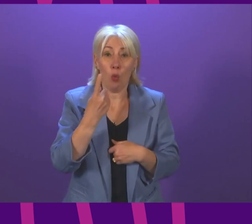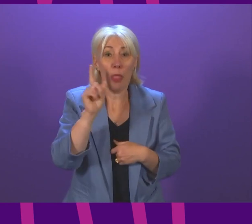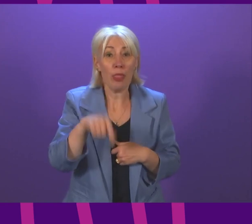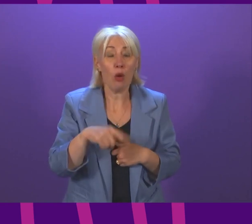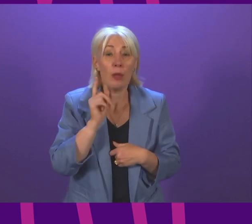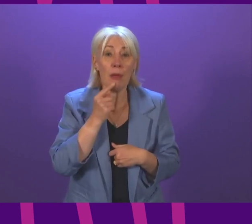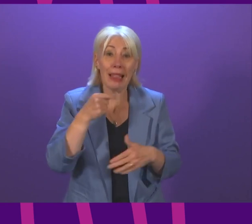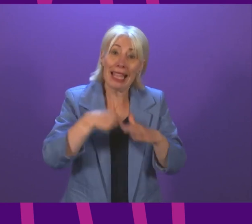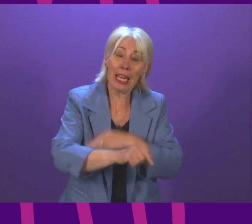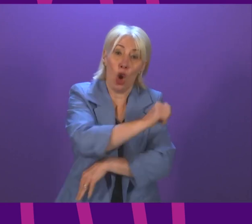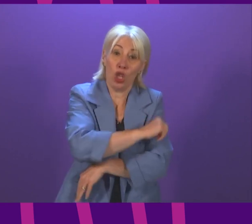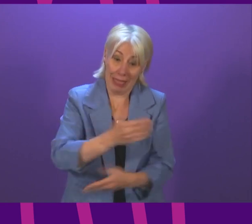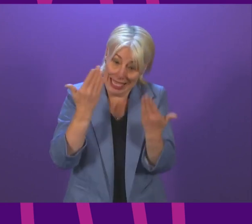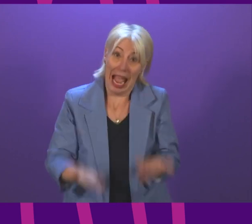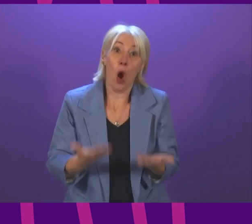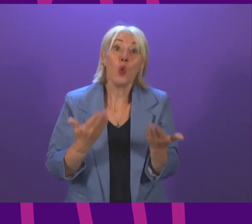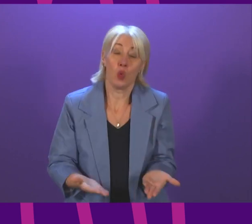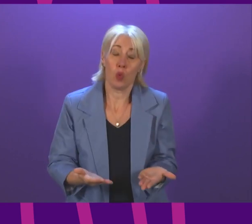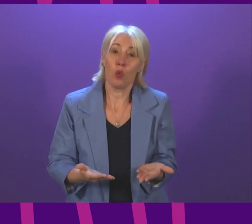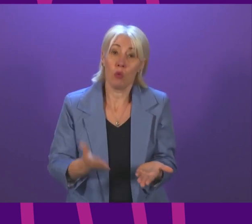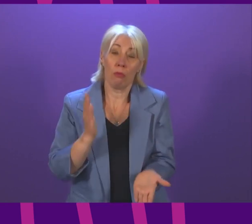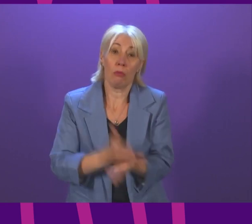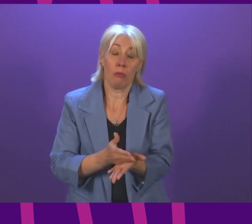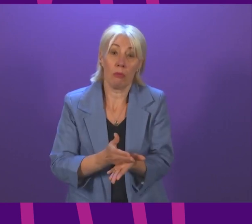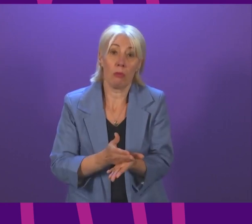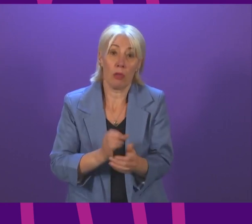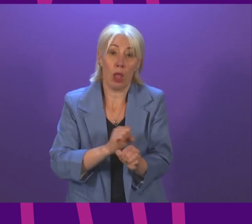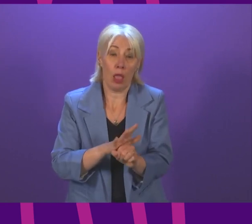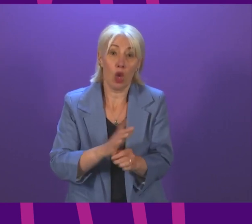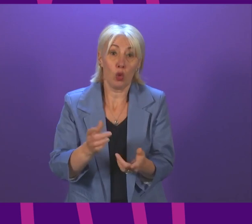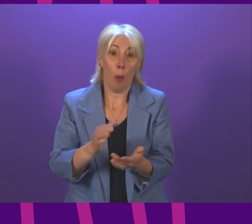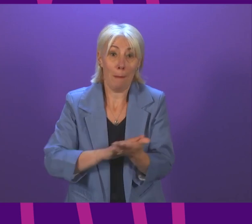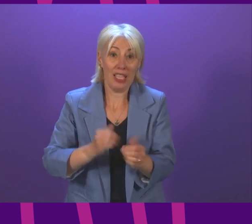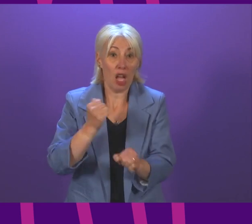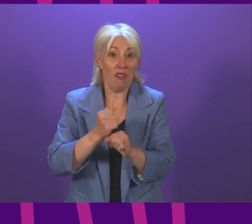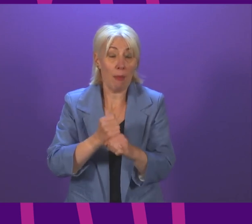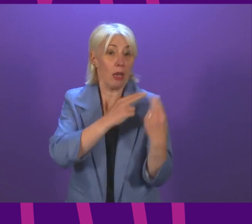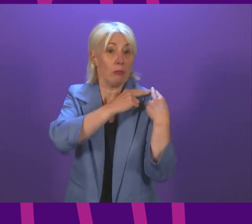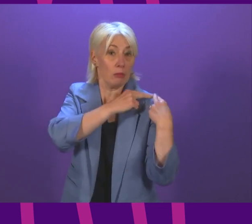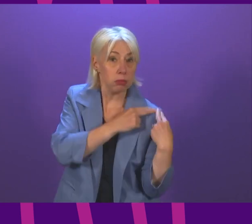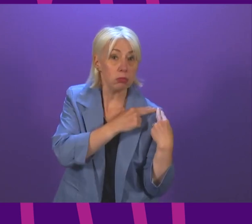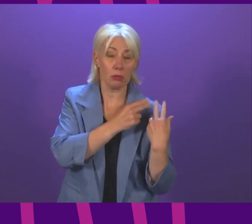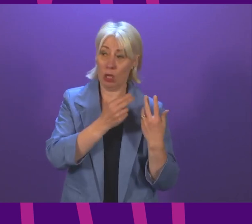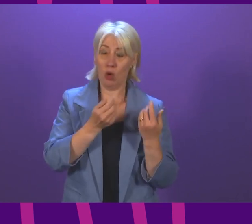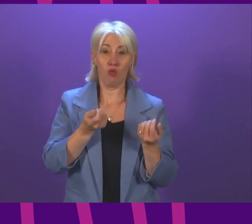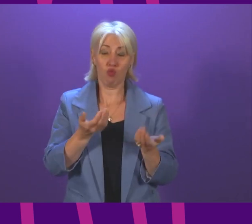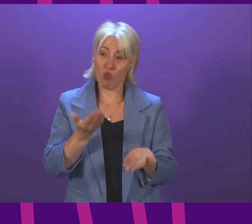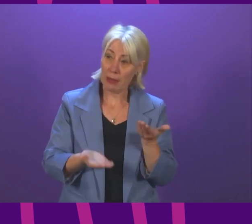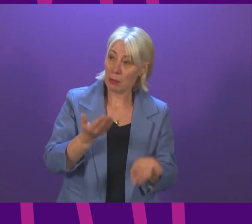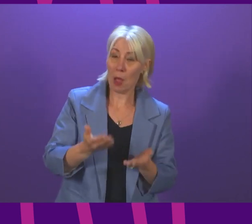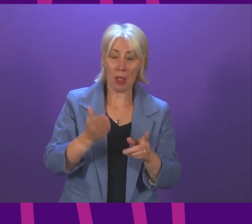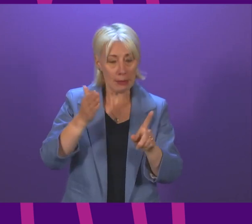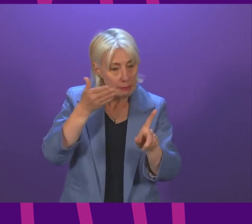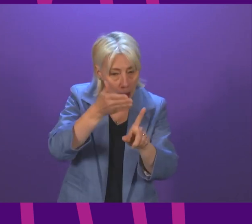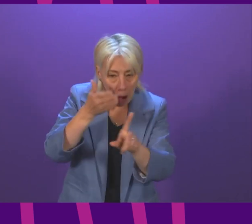with COVID right now as we speak. It is incumbent on government to take responsible, reasonable and targeted